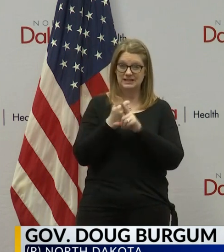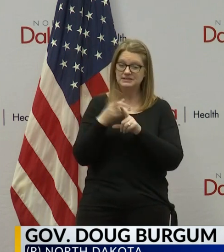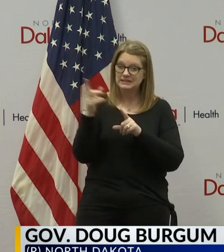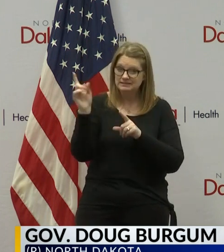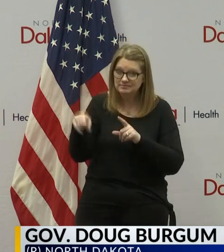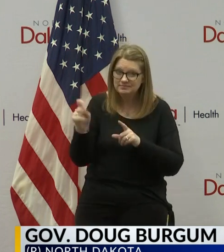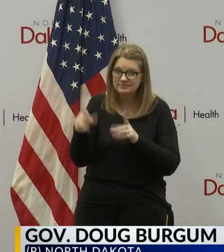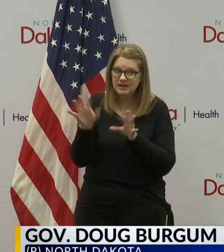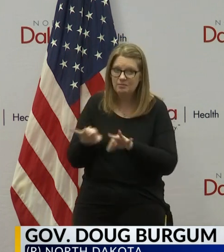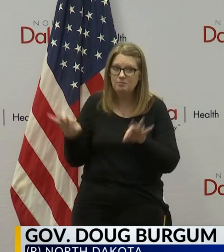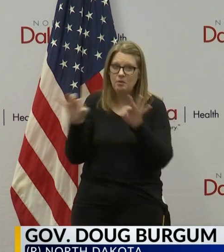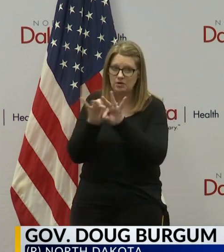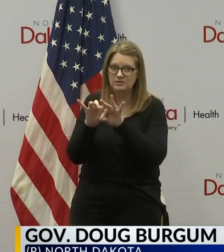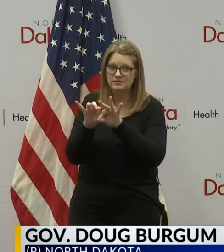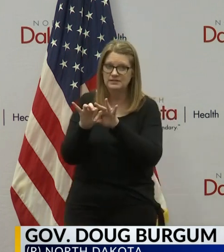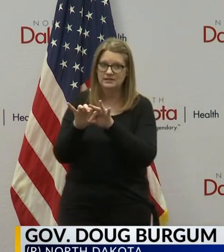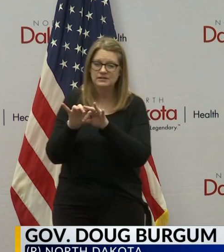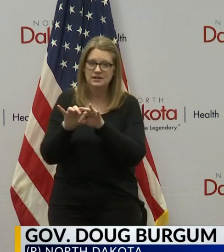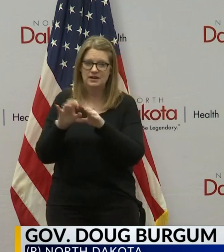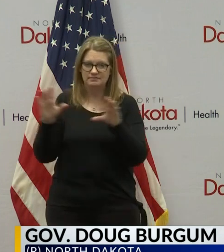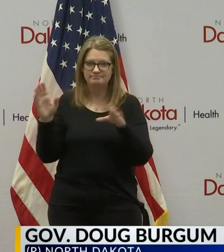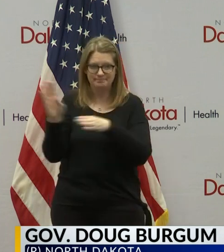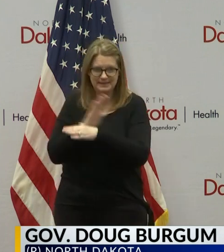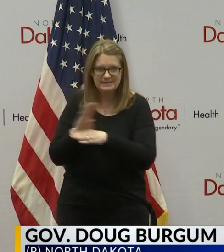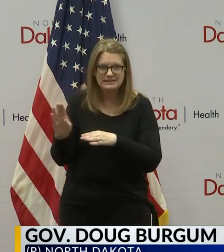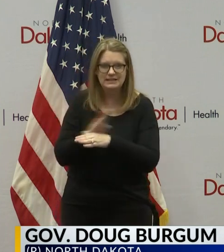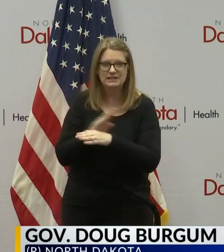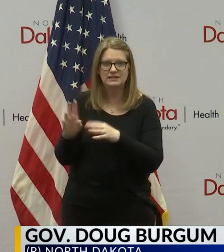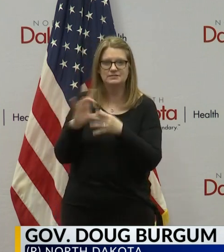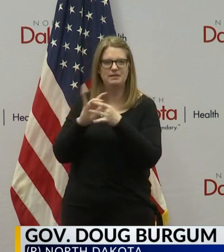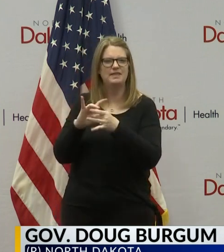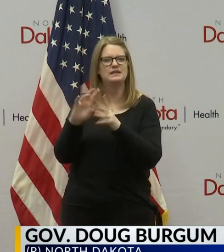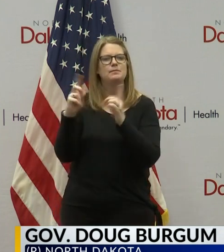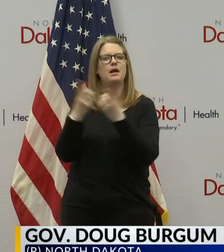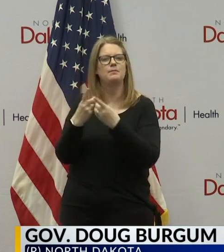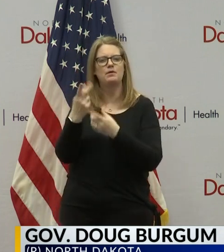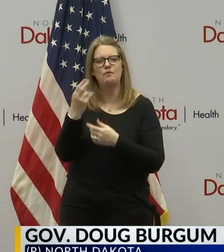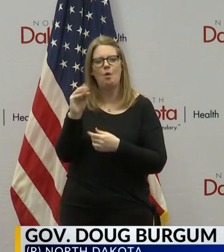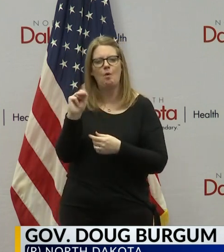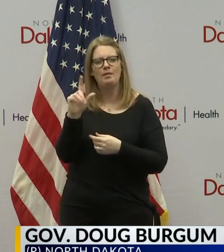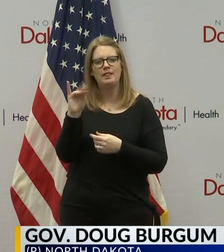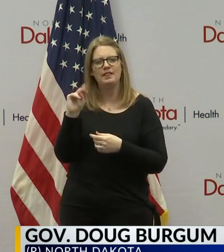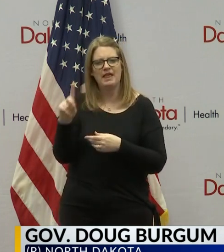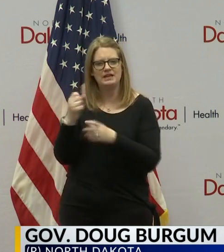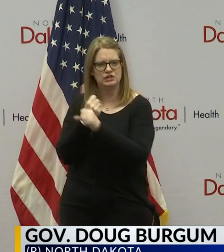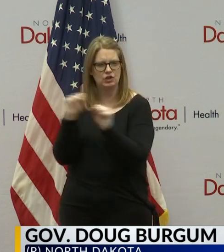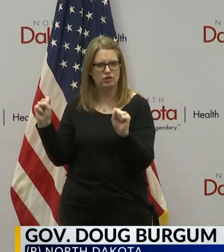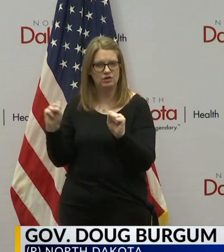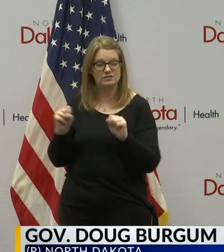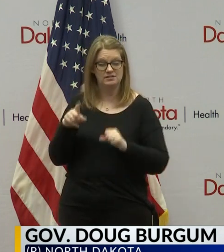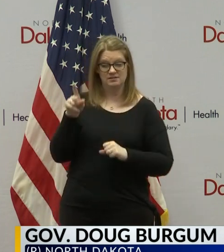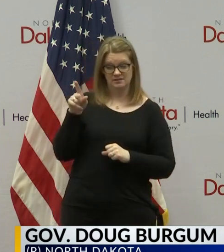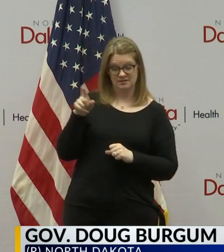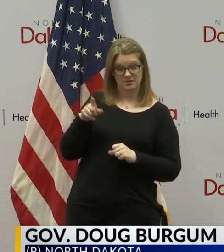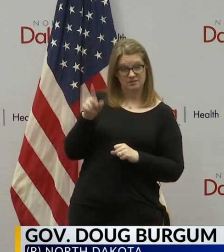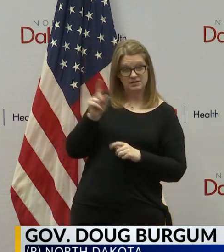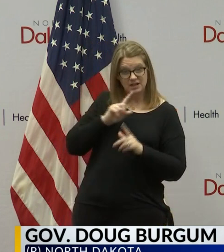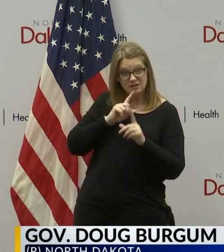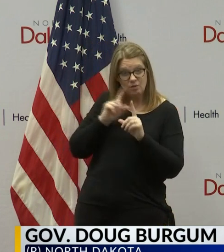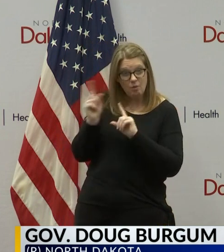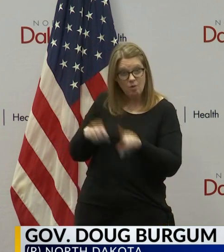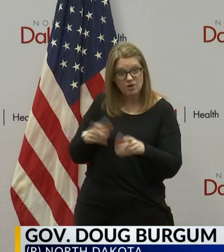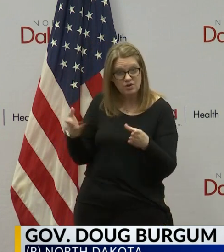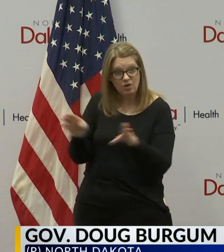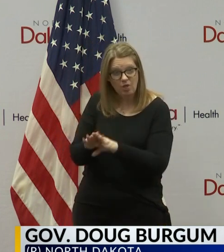business by the U.S. Department of Homeland Security and was not subject to any of the business closures we've ordered during the COVID-19